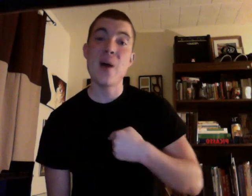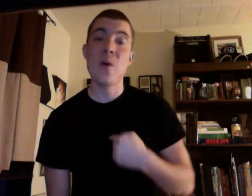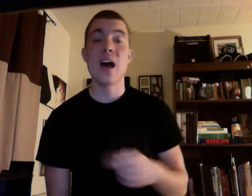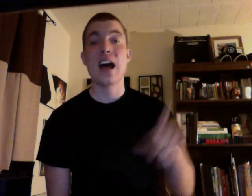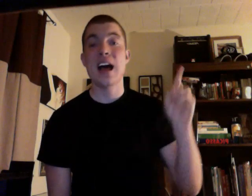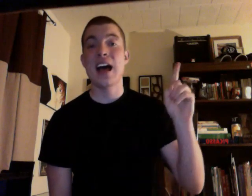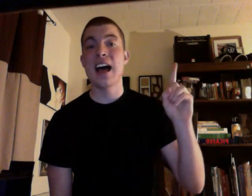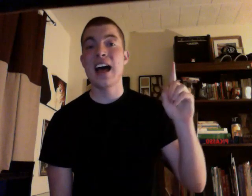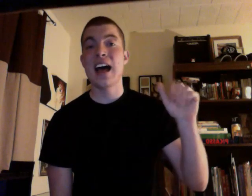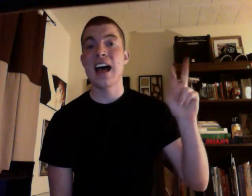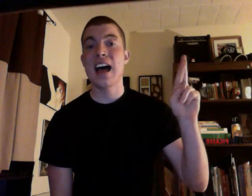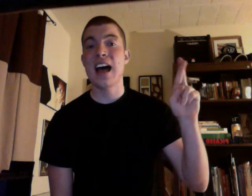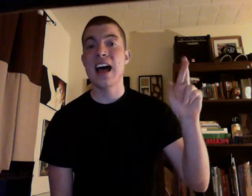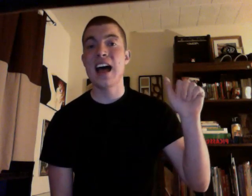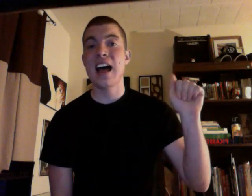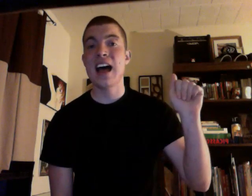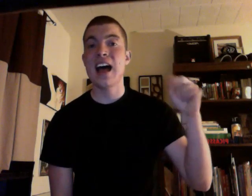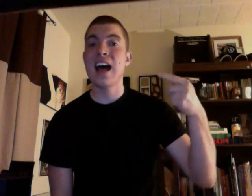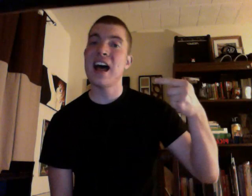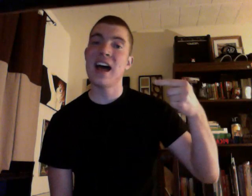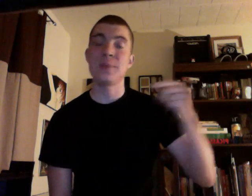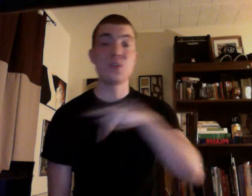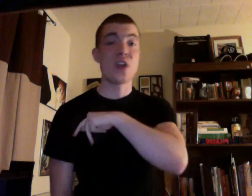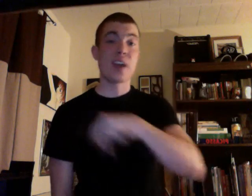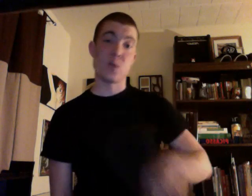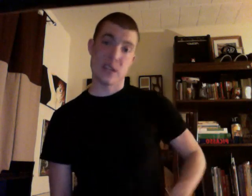I'm a drag queen.